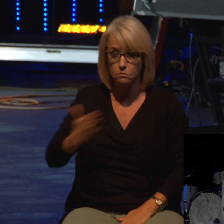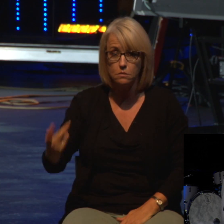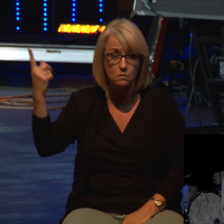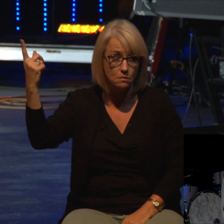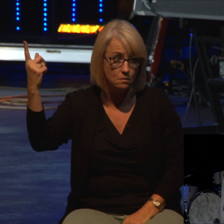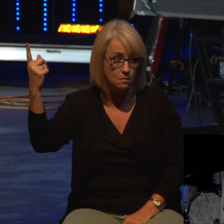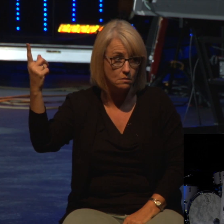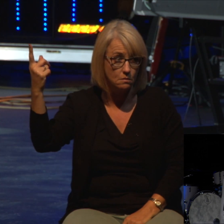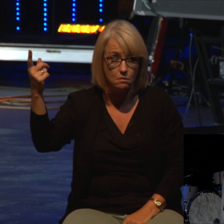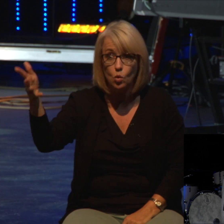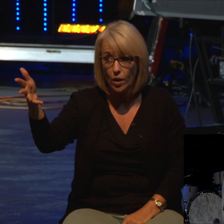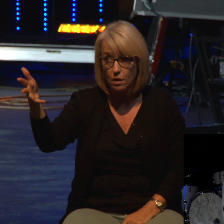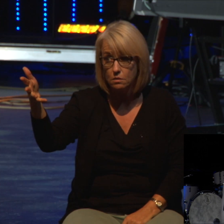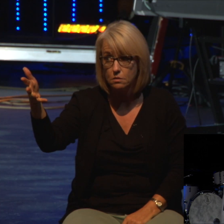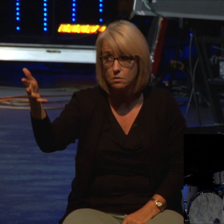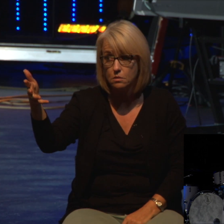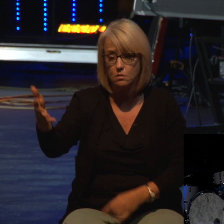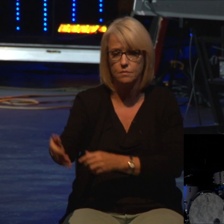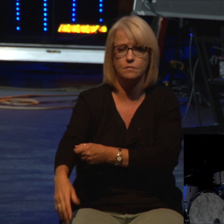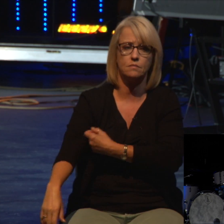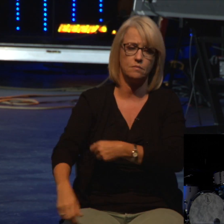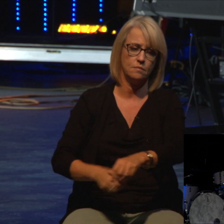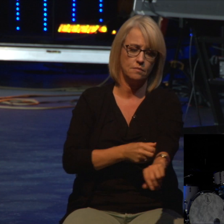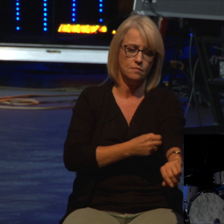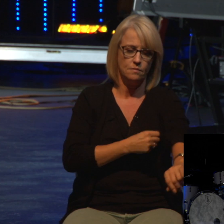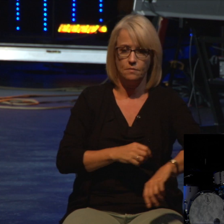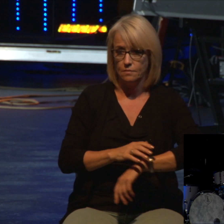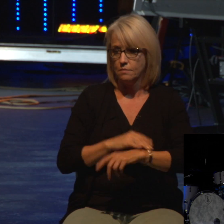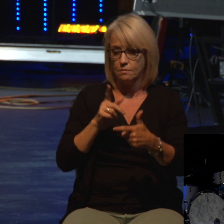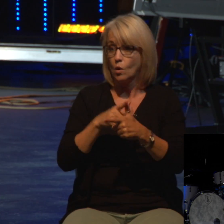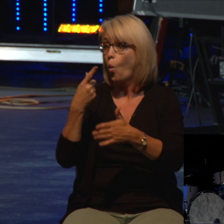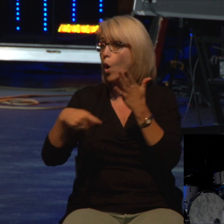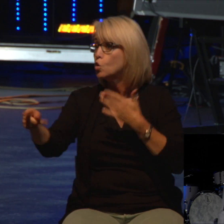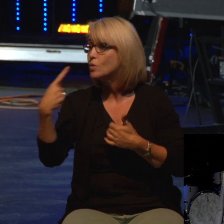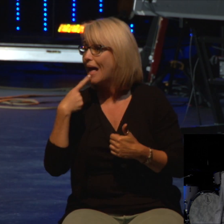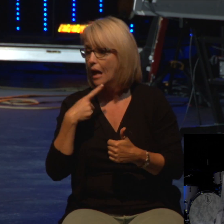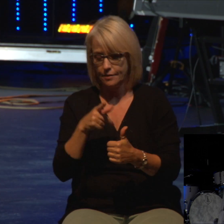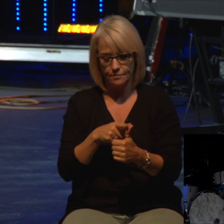We're going to be judged also not only by what we say, we're going to be judged by what we think.